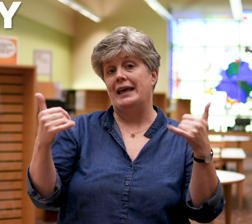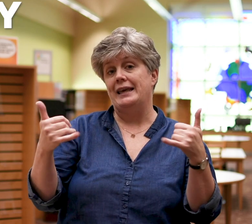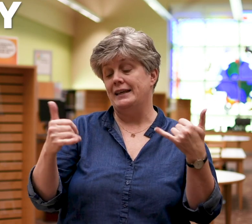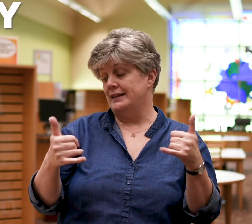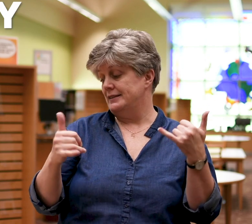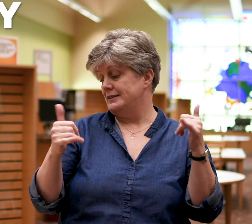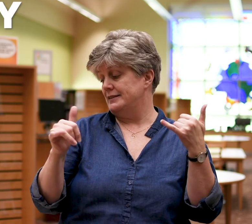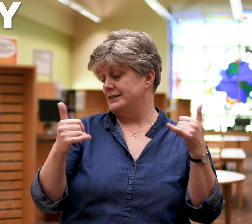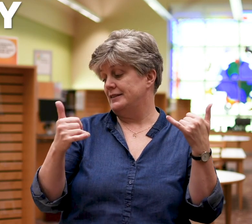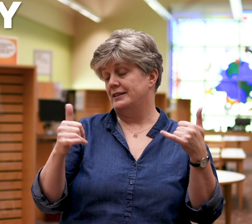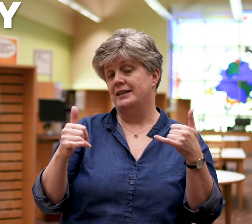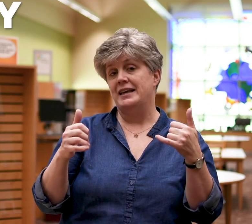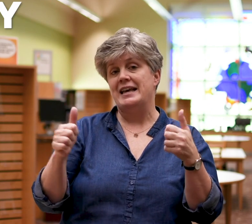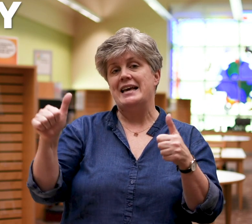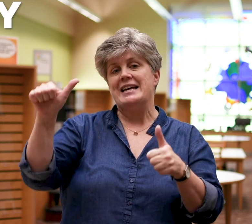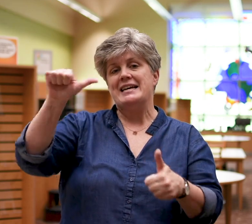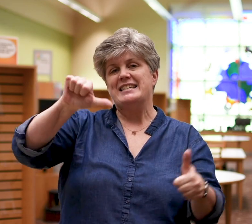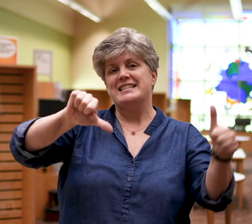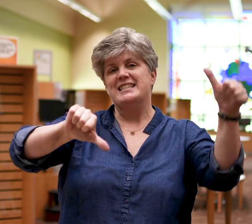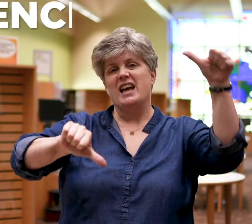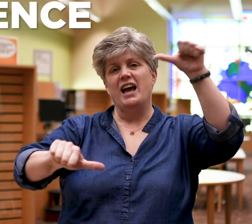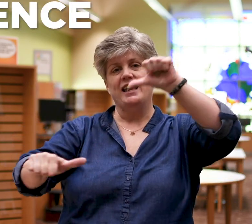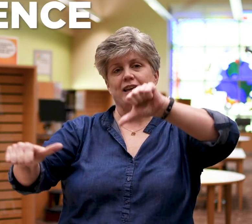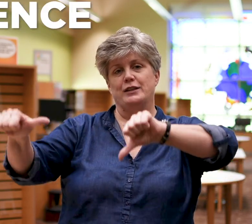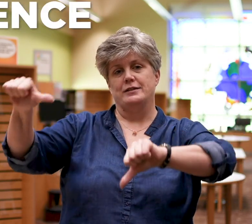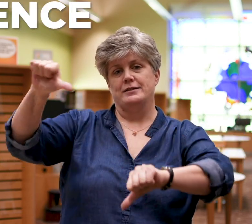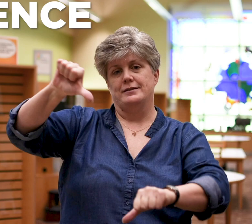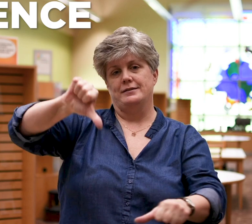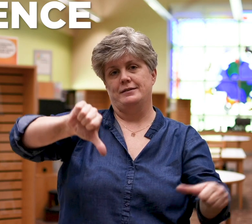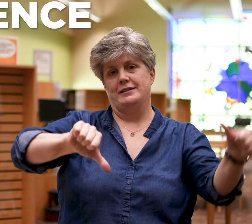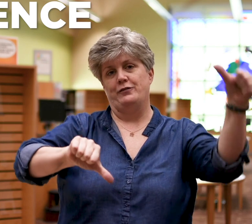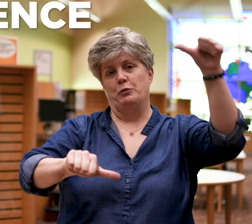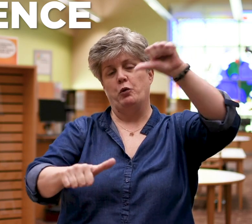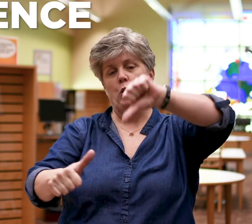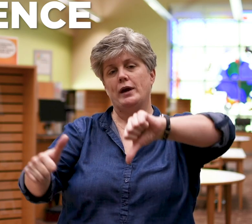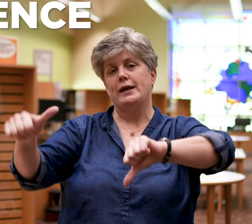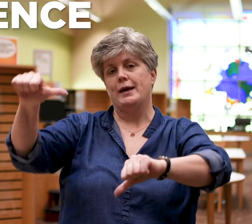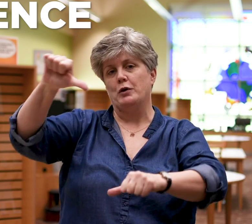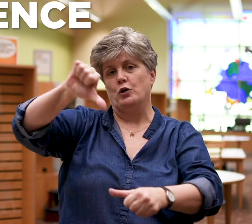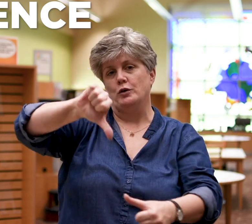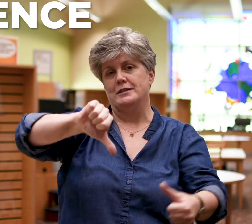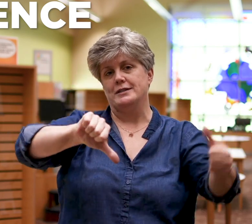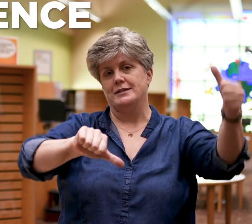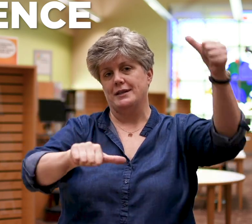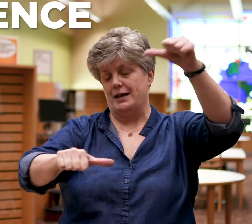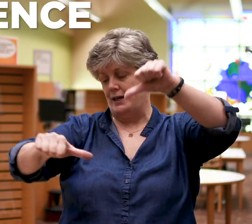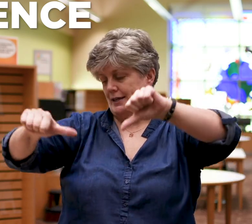science if you're pouring chemicals science